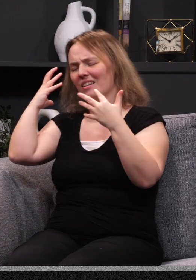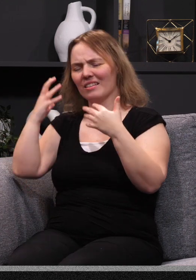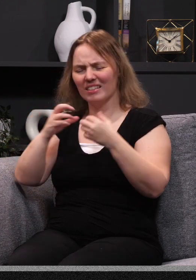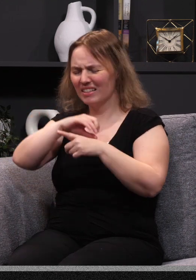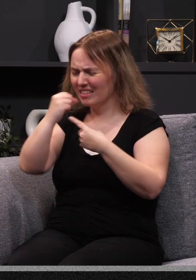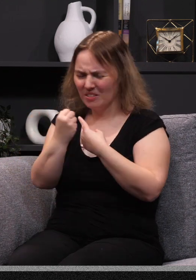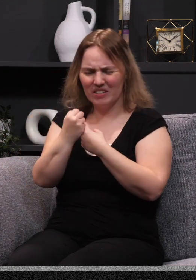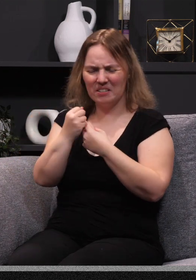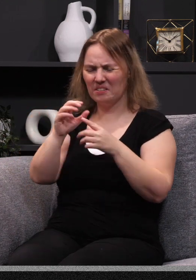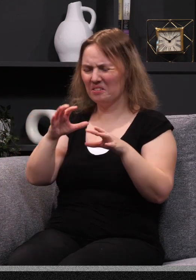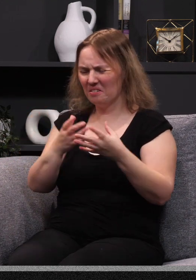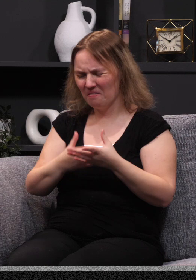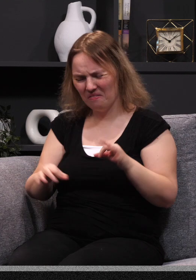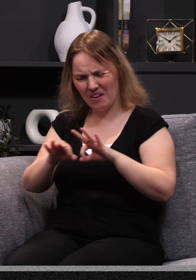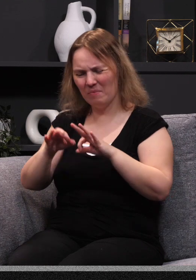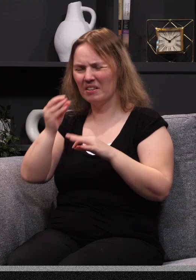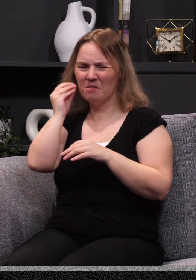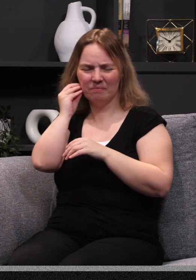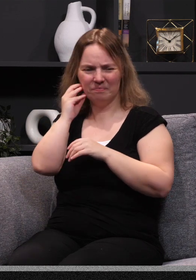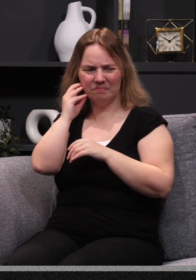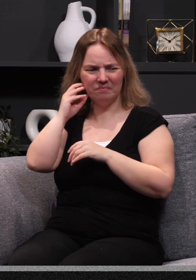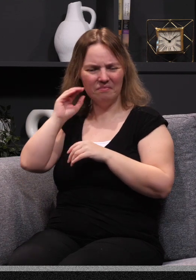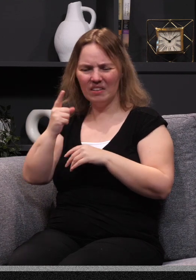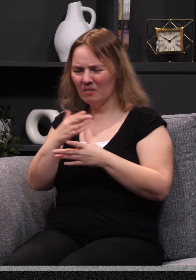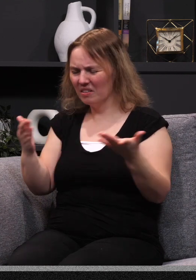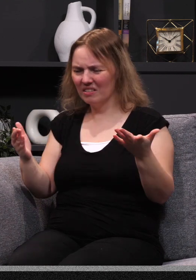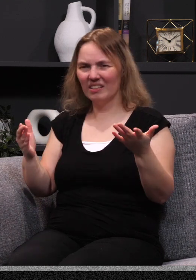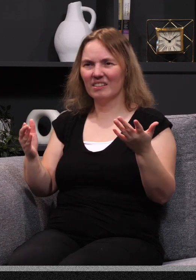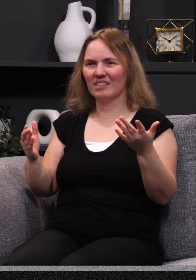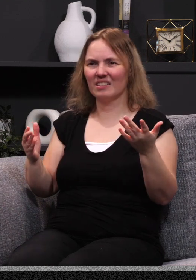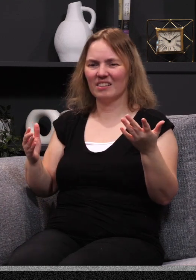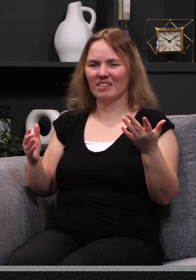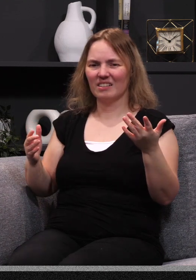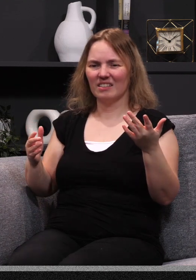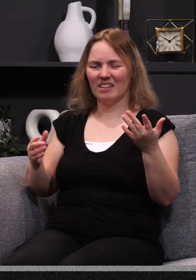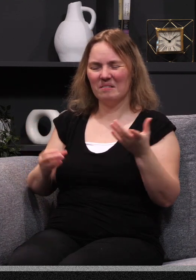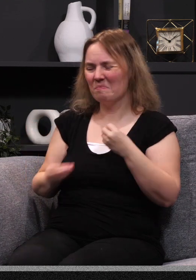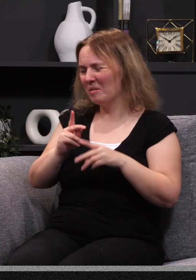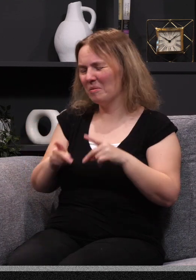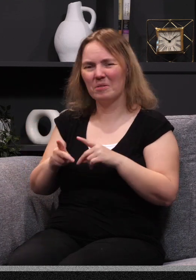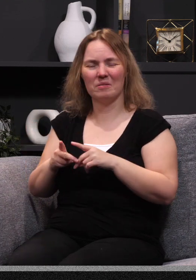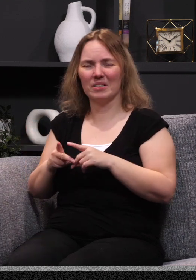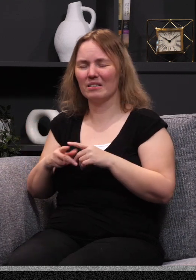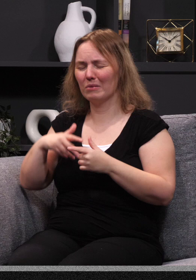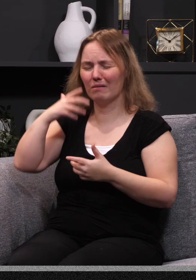family, in her home. Didn't see it coming. And it was just one of those things that really would just leave most people just reeling.